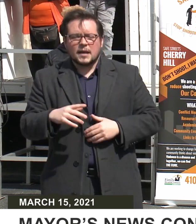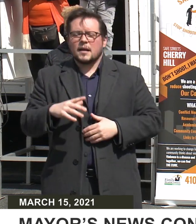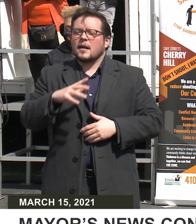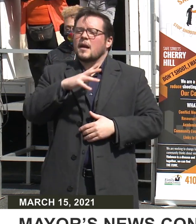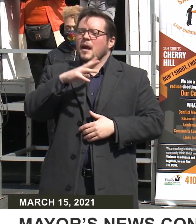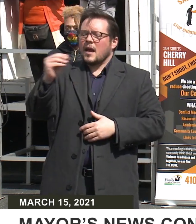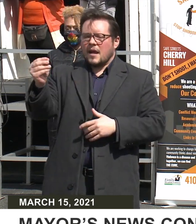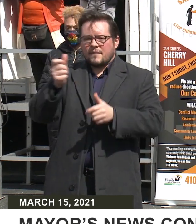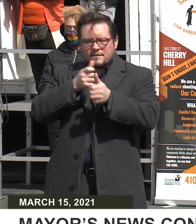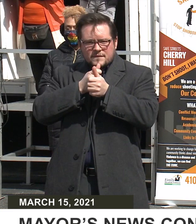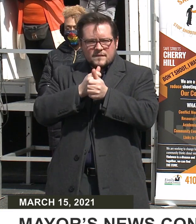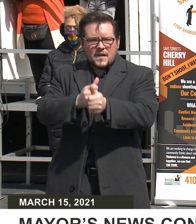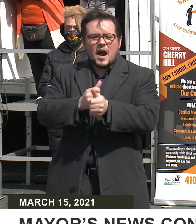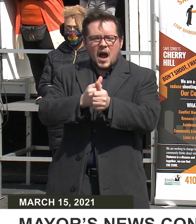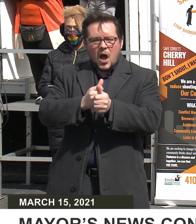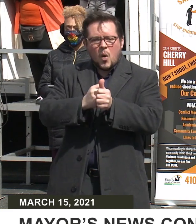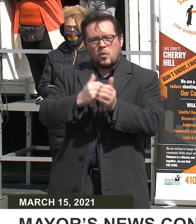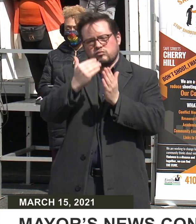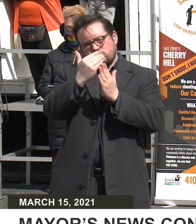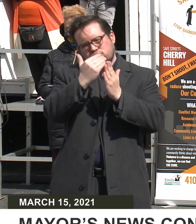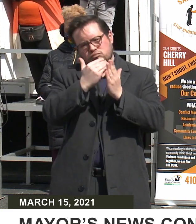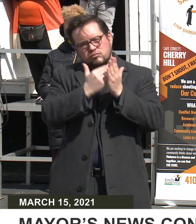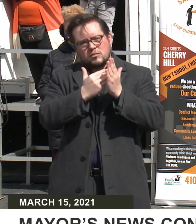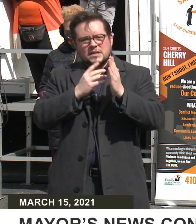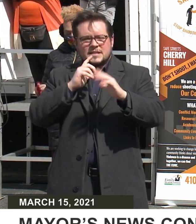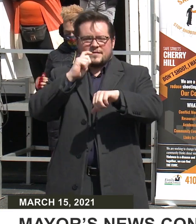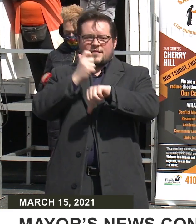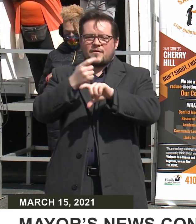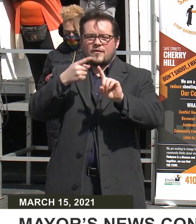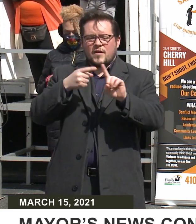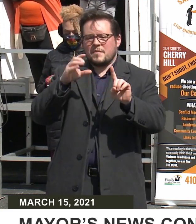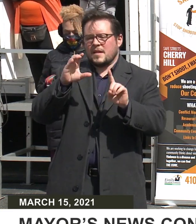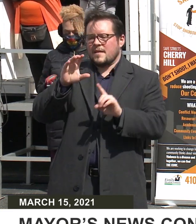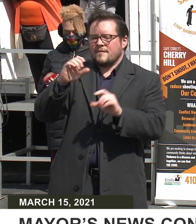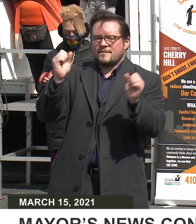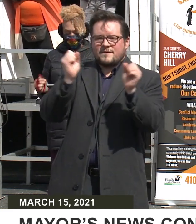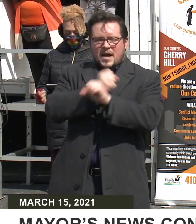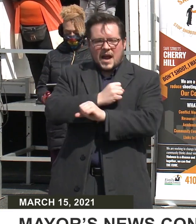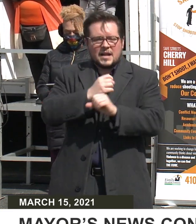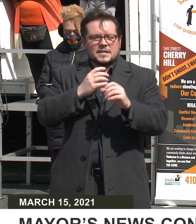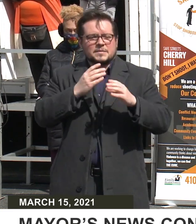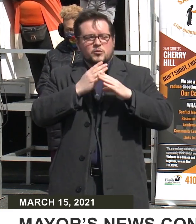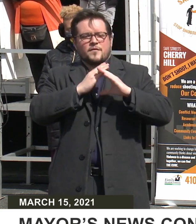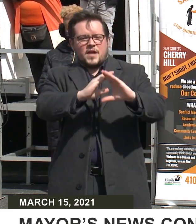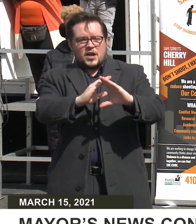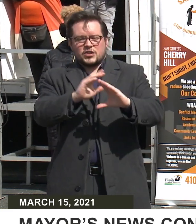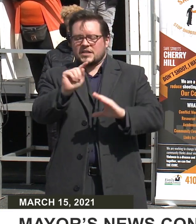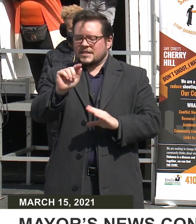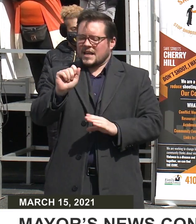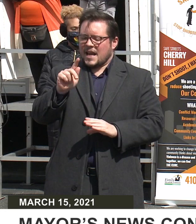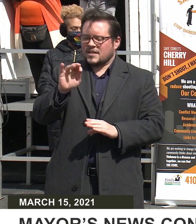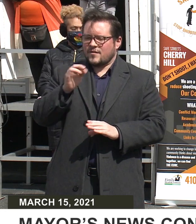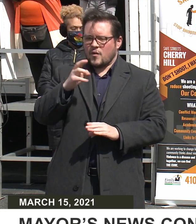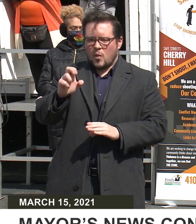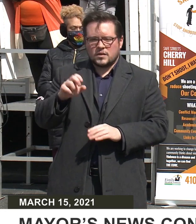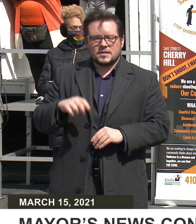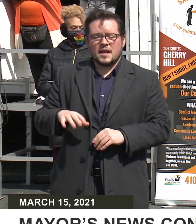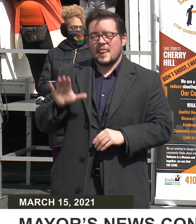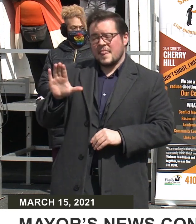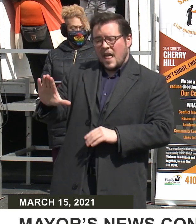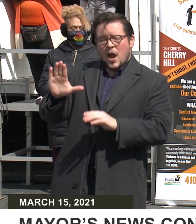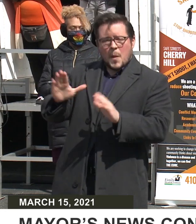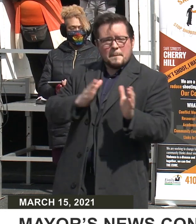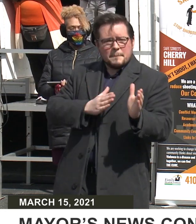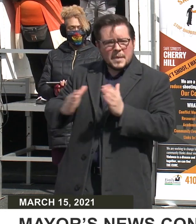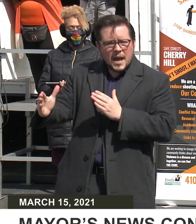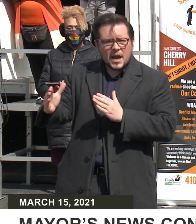aligned with the framework developed by the Citywide Violence Prevention Task Force. MOSI's plan reflects the agency's lead role in fulfilling